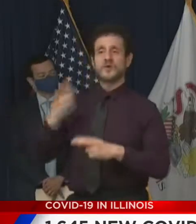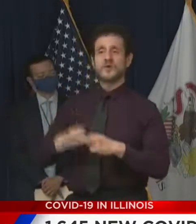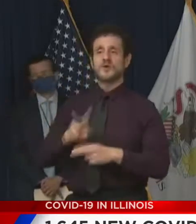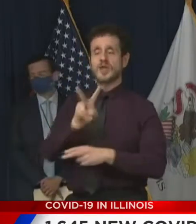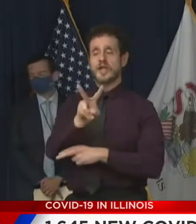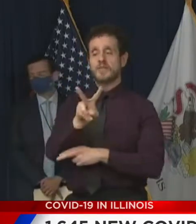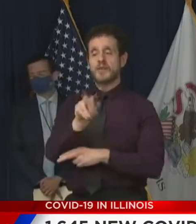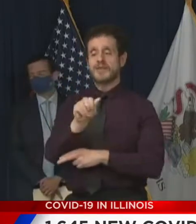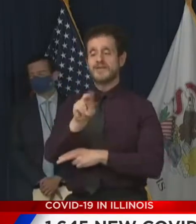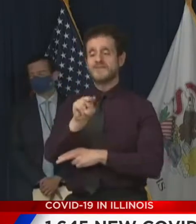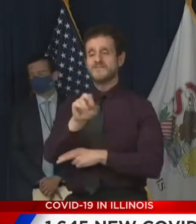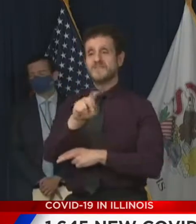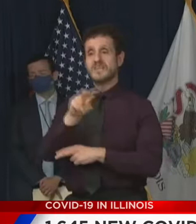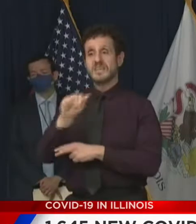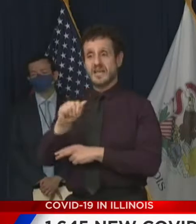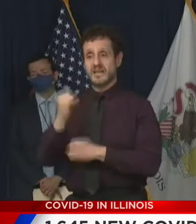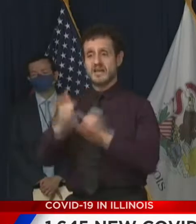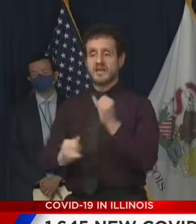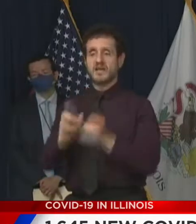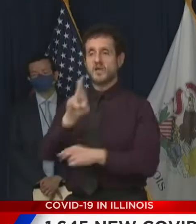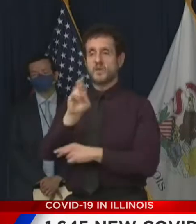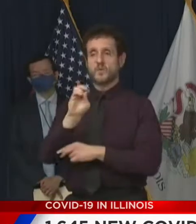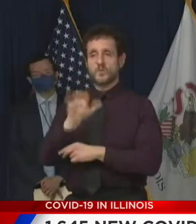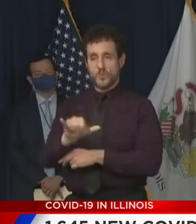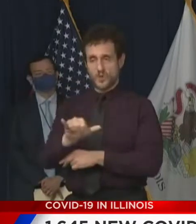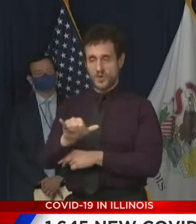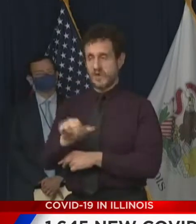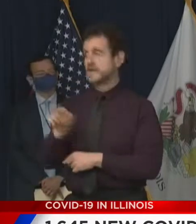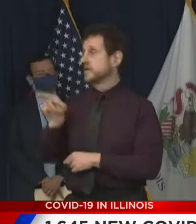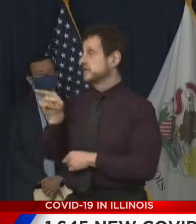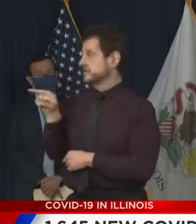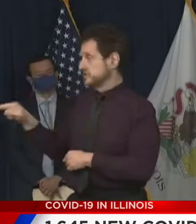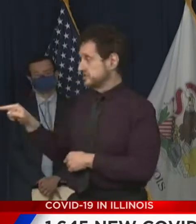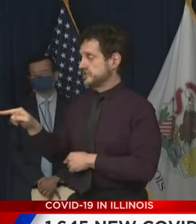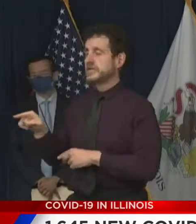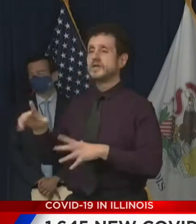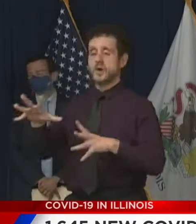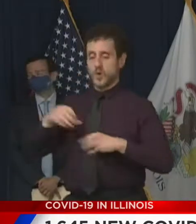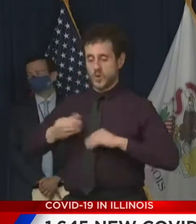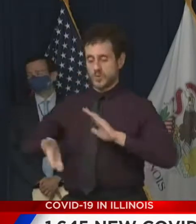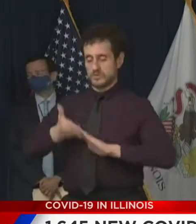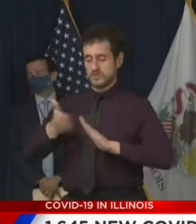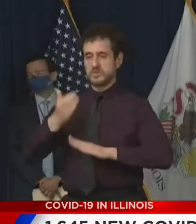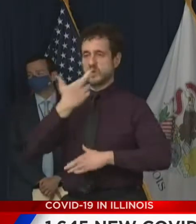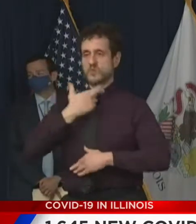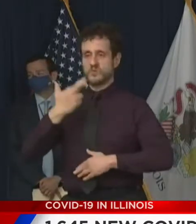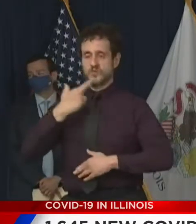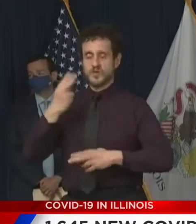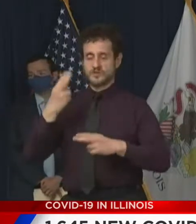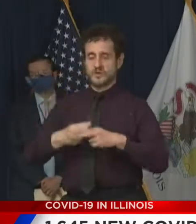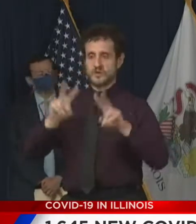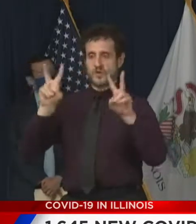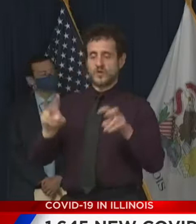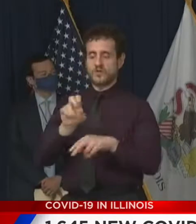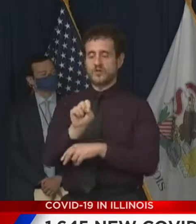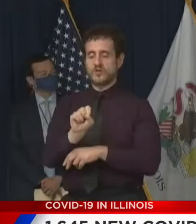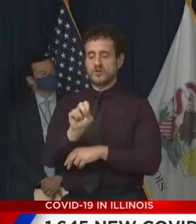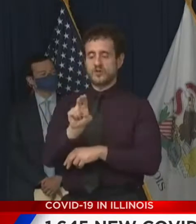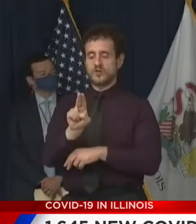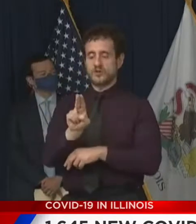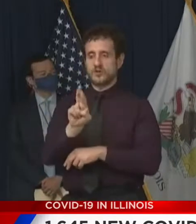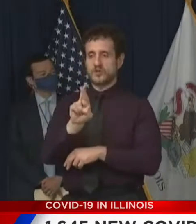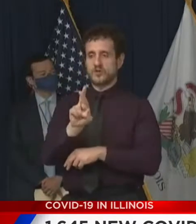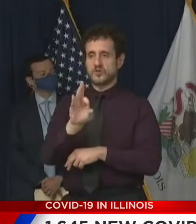Venetta Roy, and she is the owner of Surf's Up in Old Town